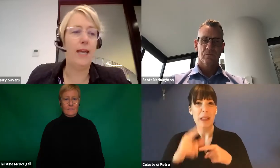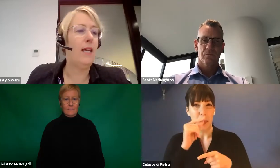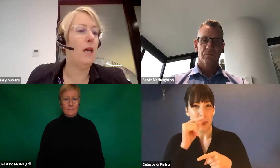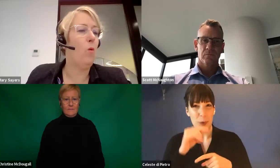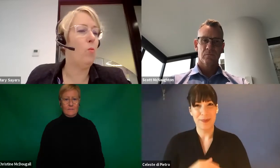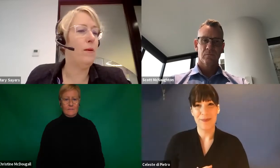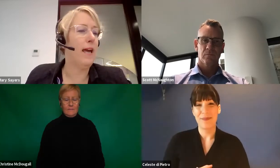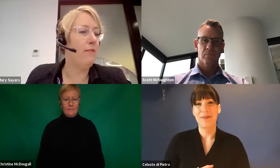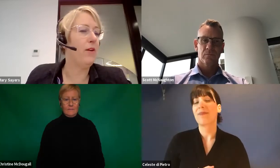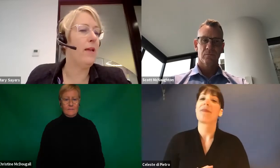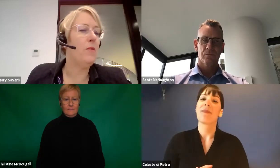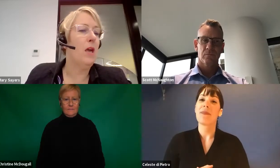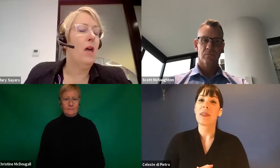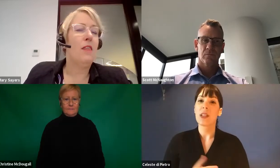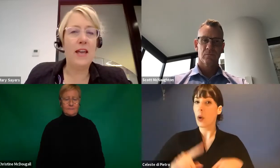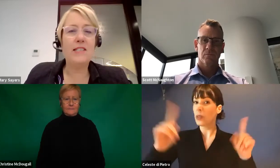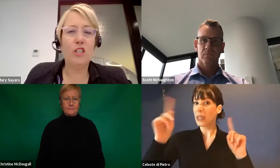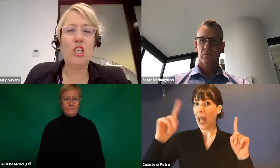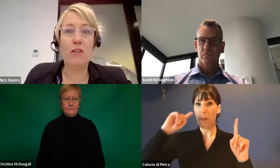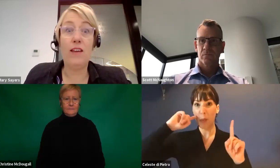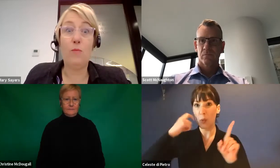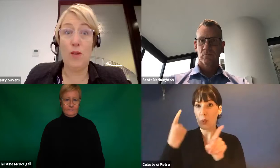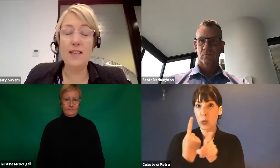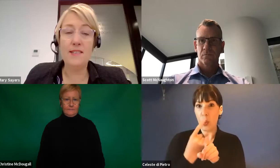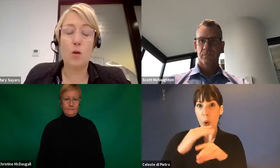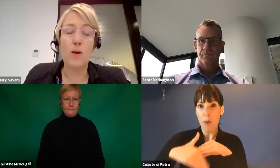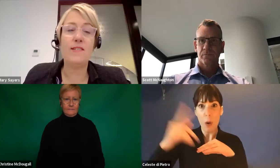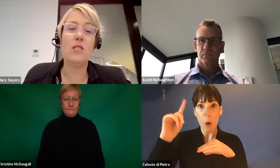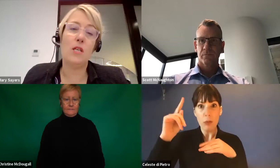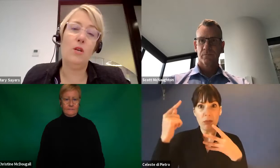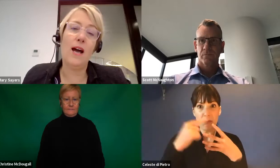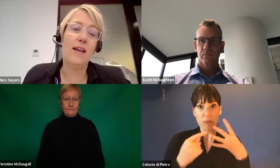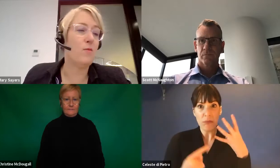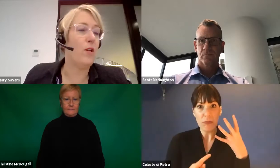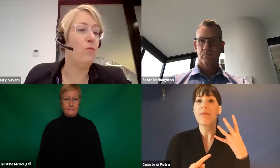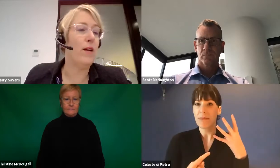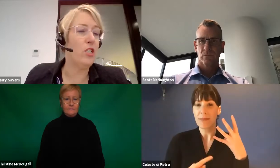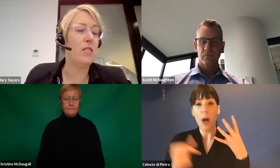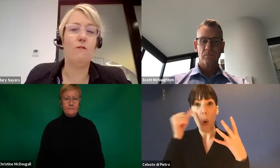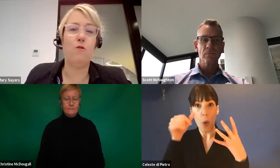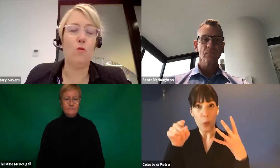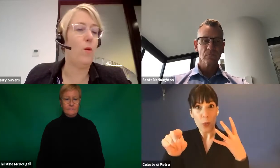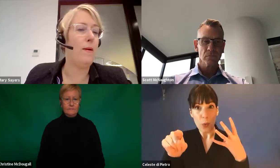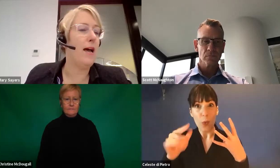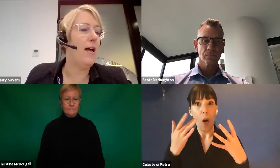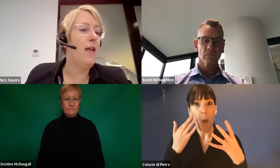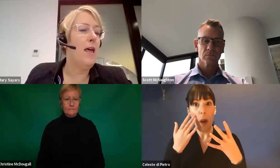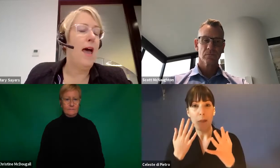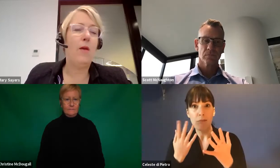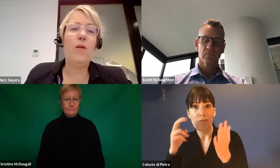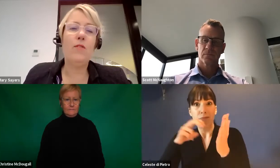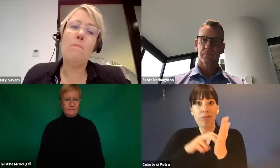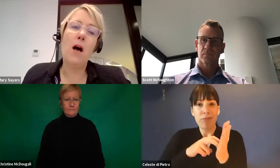today and what we'll be covering, thanks for sharing with us the questions that you asked when you registered for the webinar.